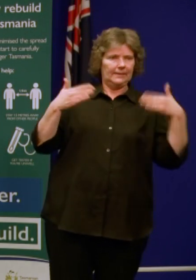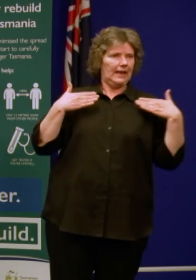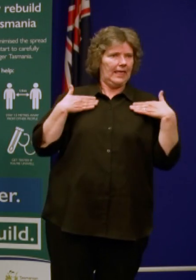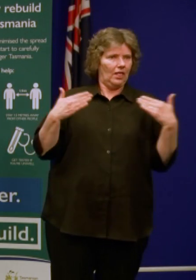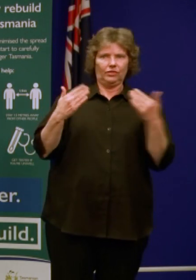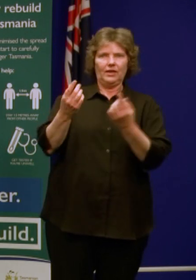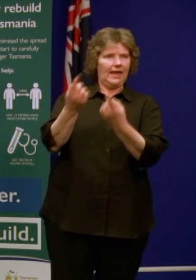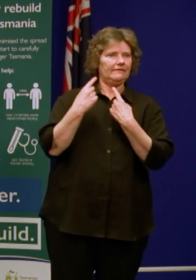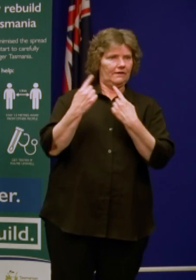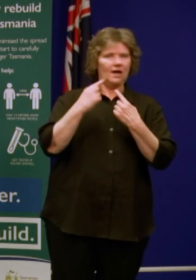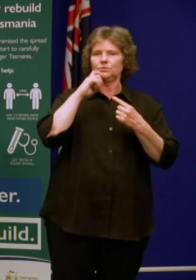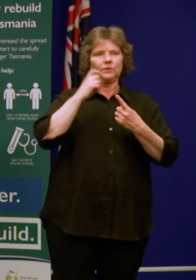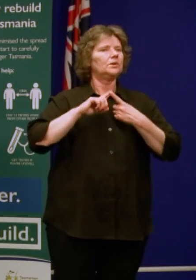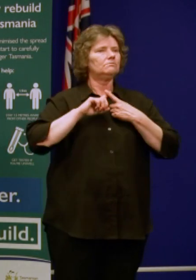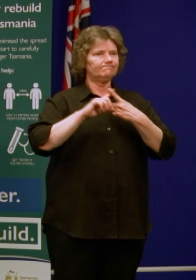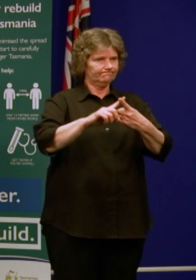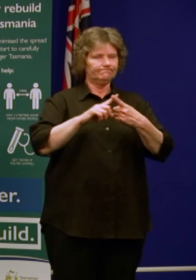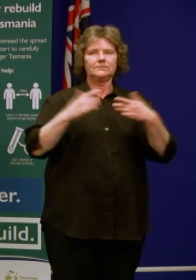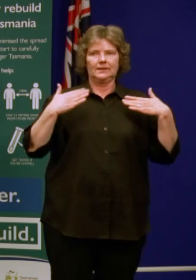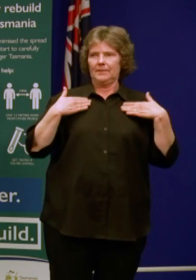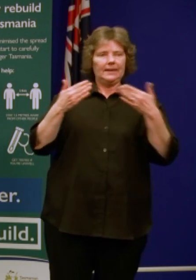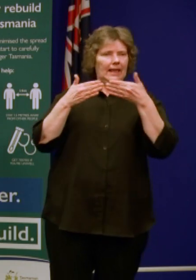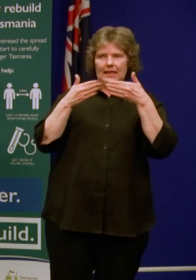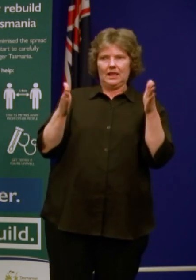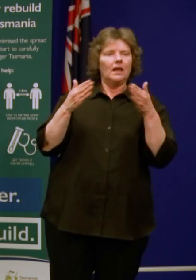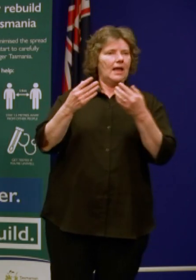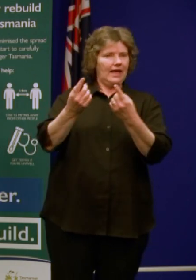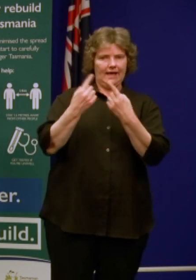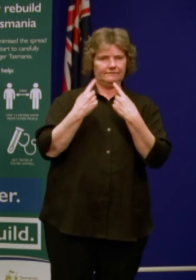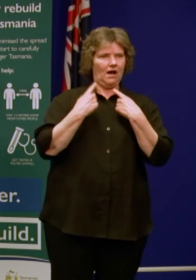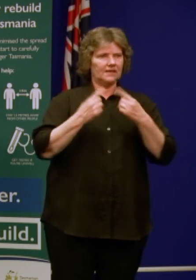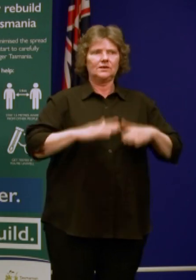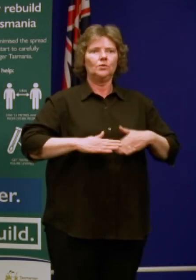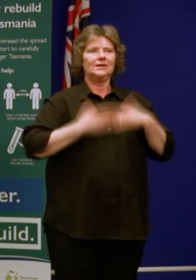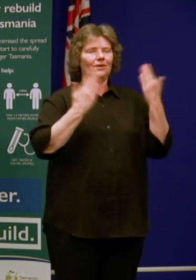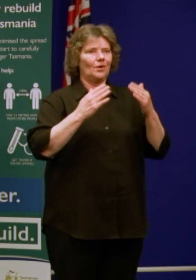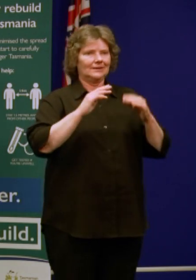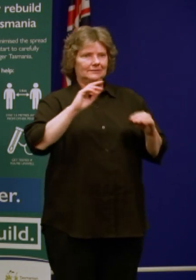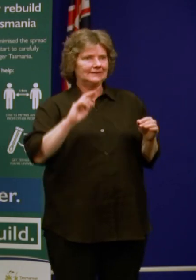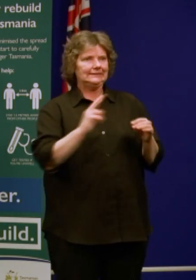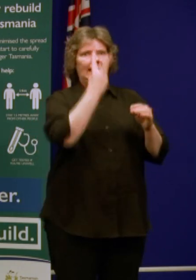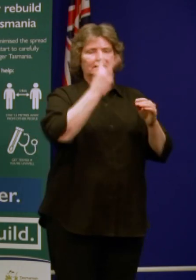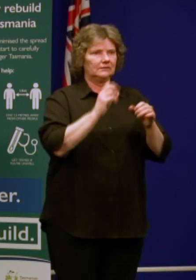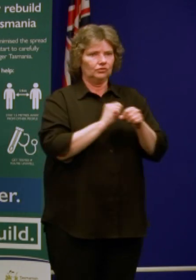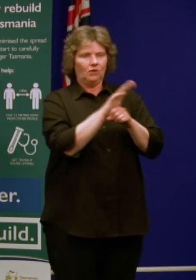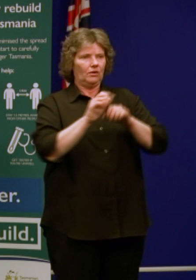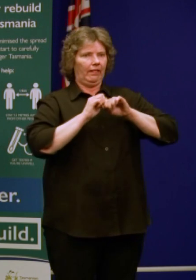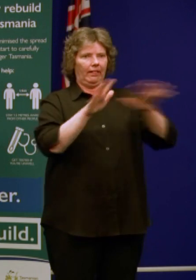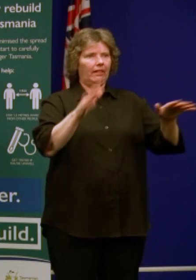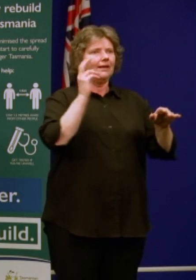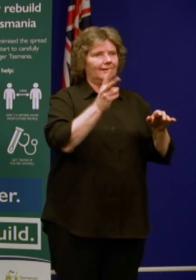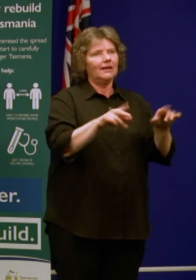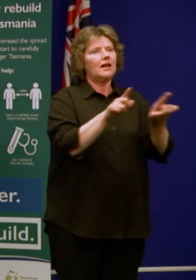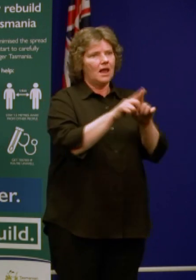Tasmania doesn't suffer a second wave as Victoria is now suffering. Our aim has been to protect our